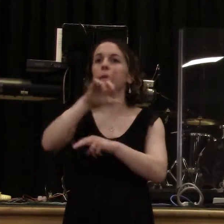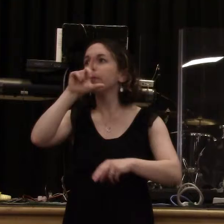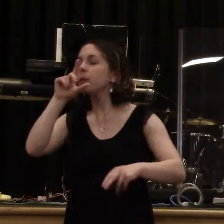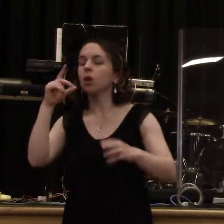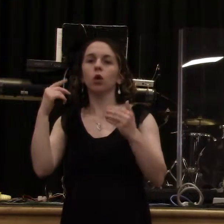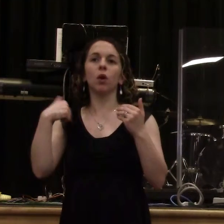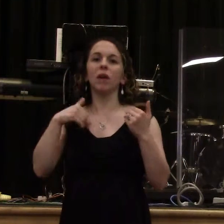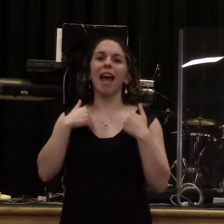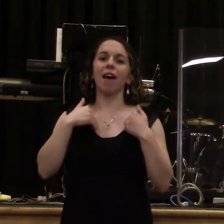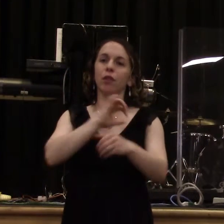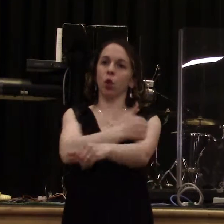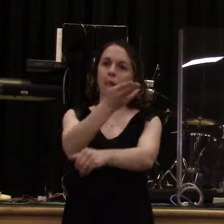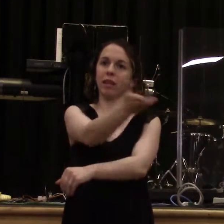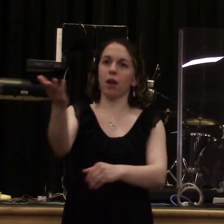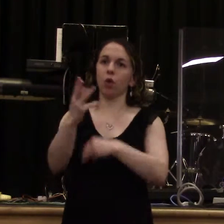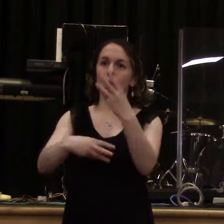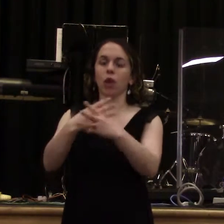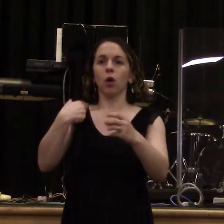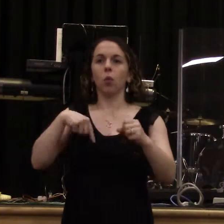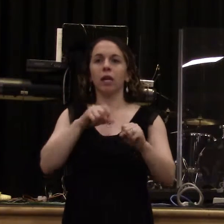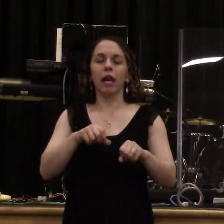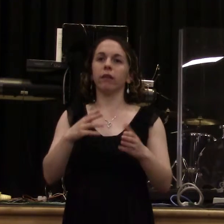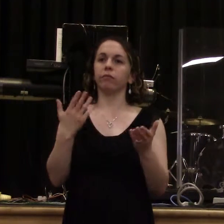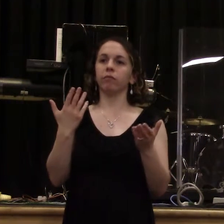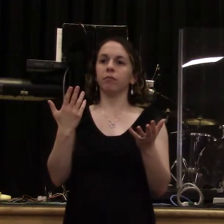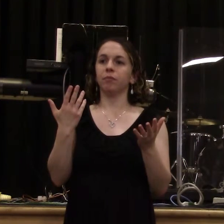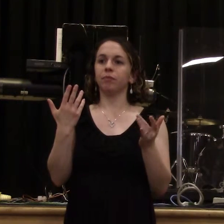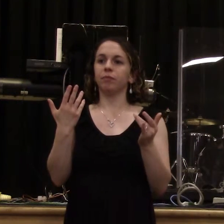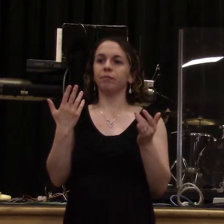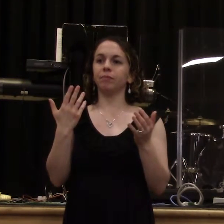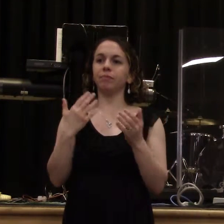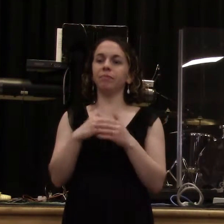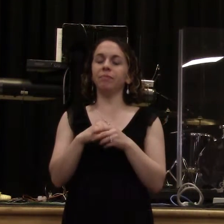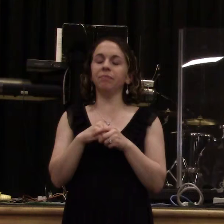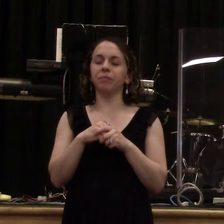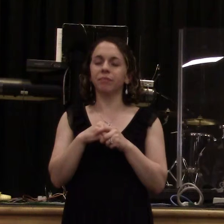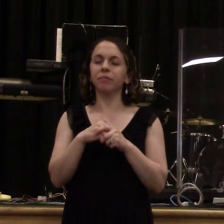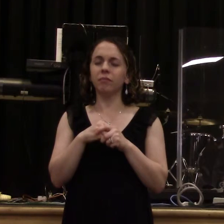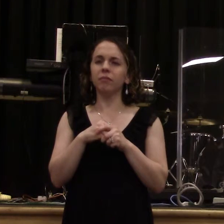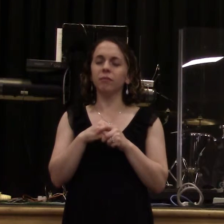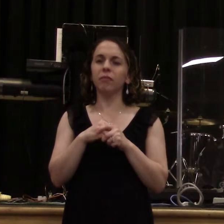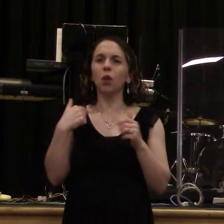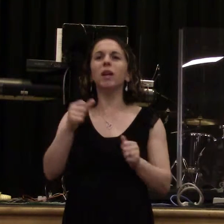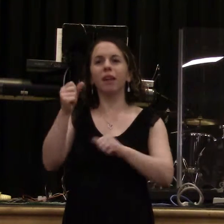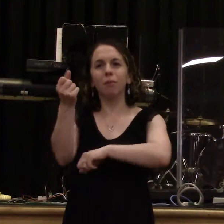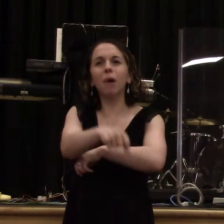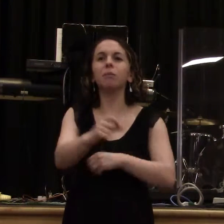control and to rule in the reign in a godly way. And at the very end of the Bible, in the book of Revelation, it talks about